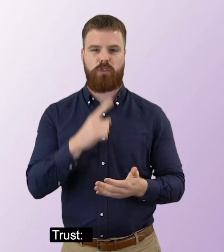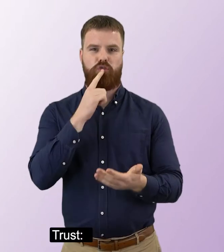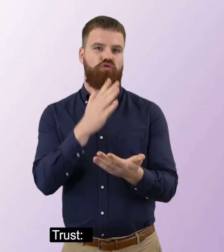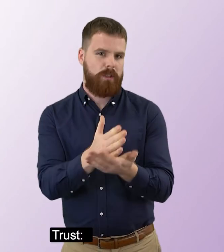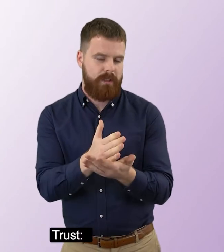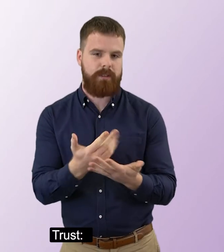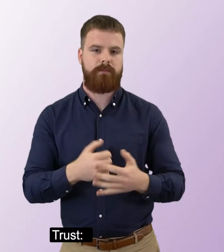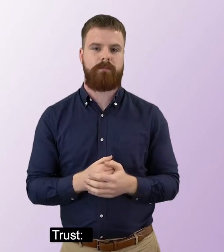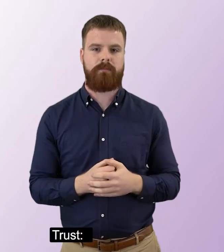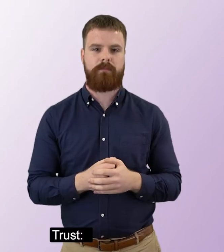Trust